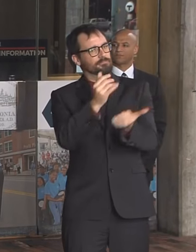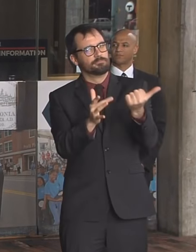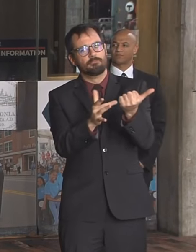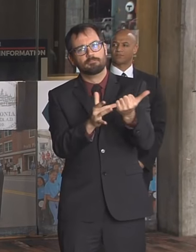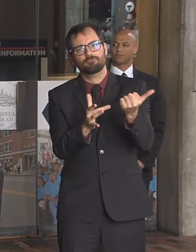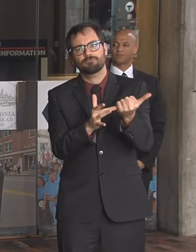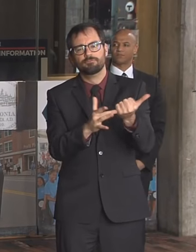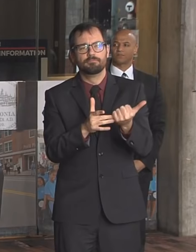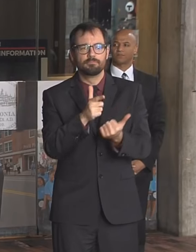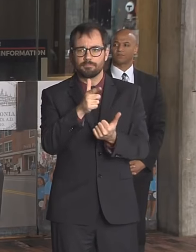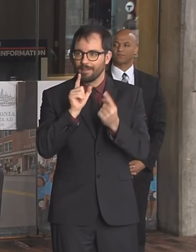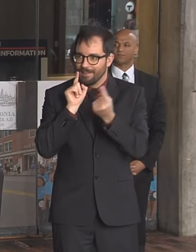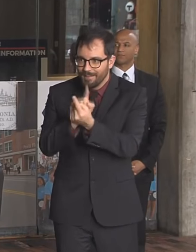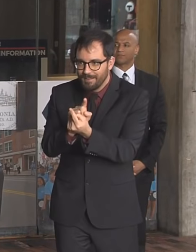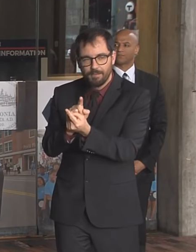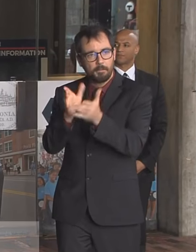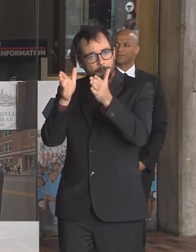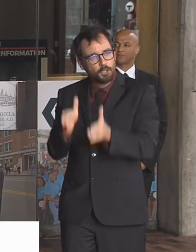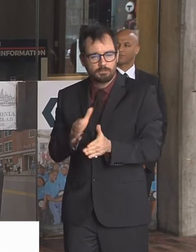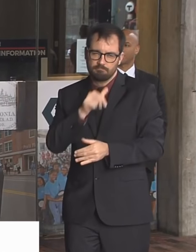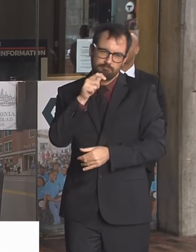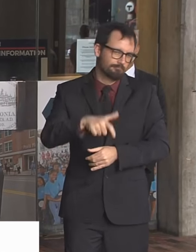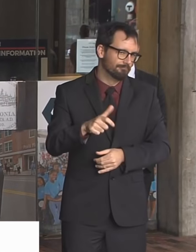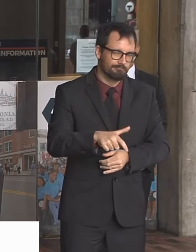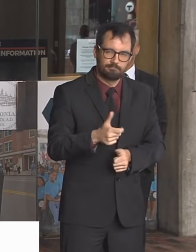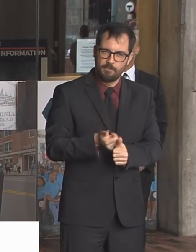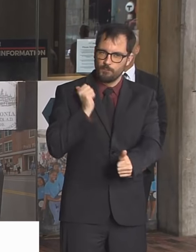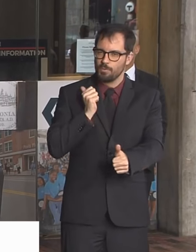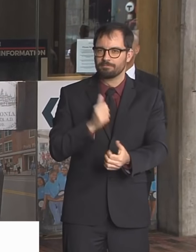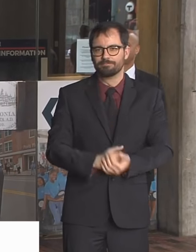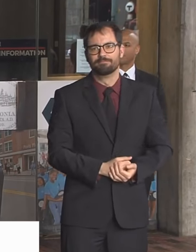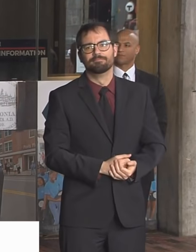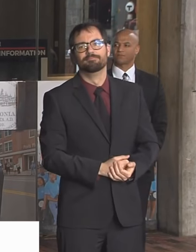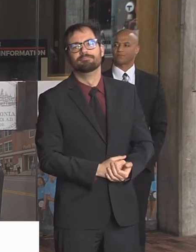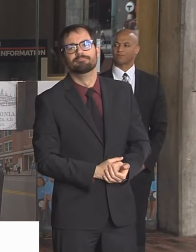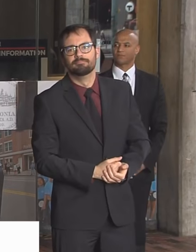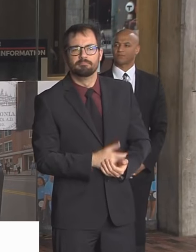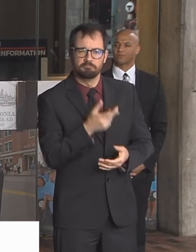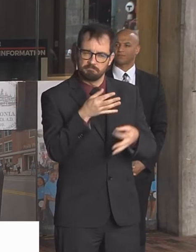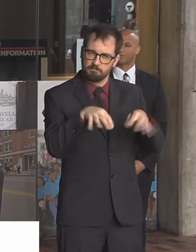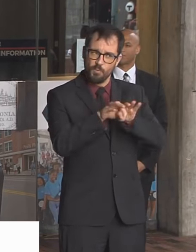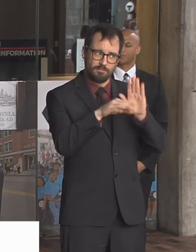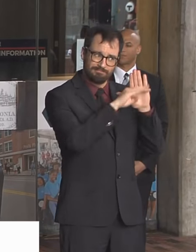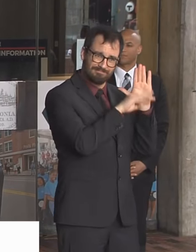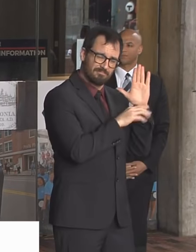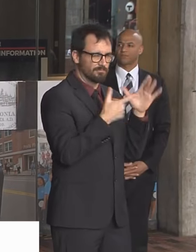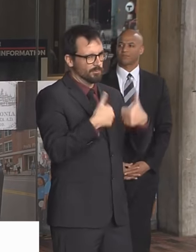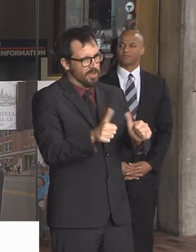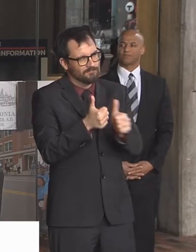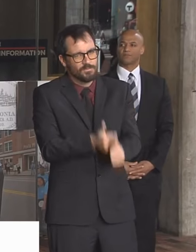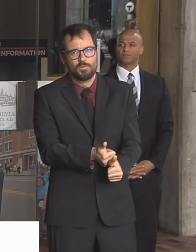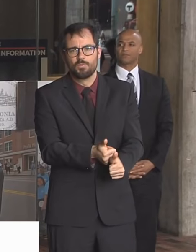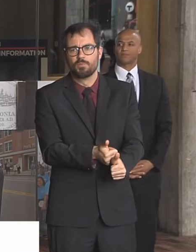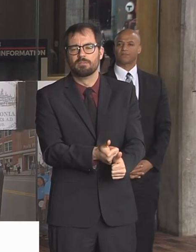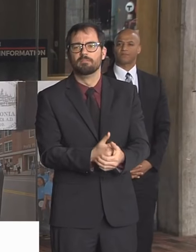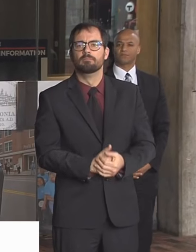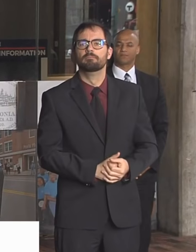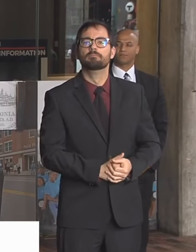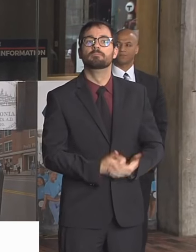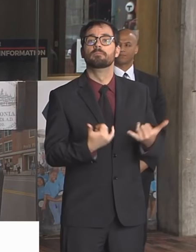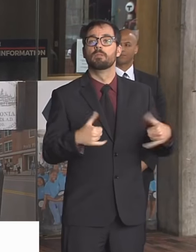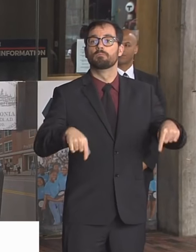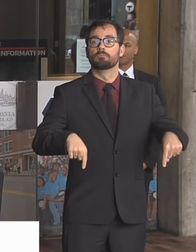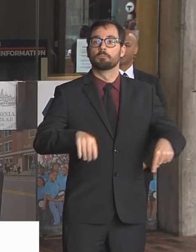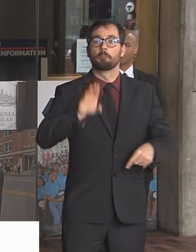keep that in your head if you can and maybe practice that in your homes. The Boston Resiliency Fund, in three